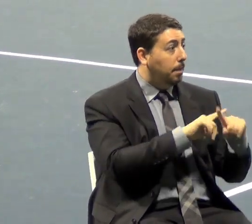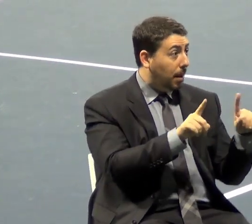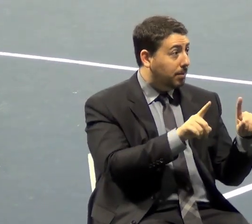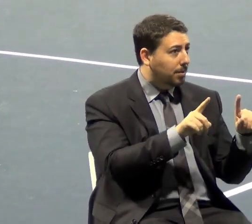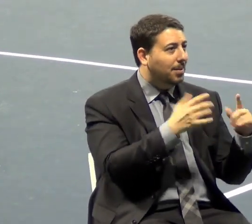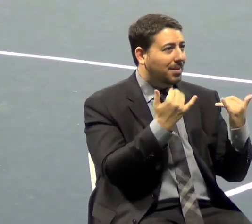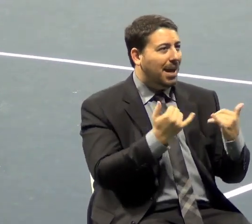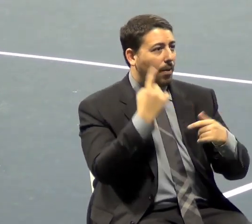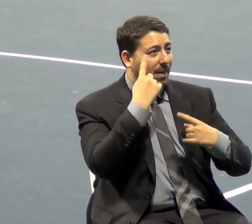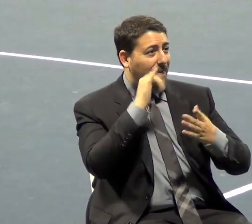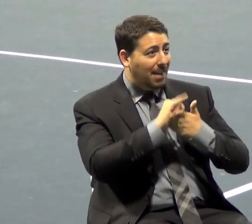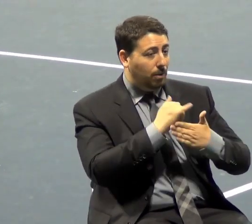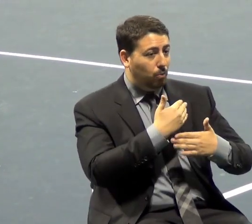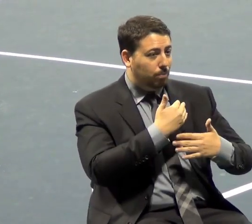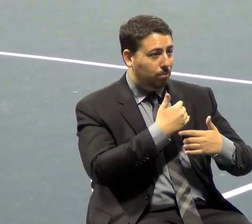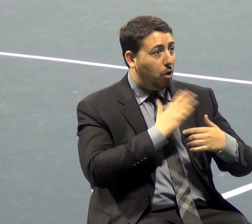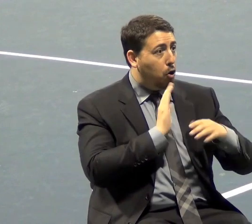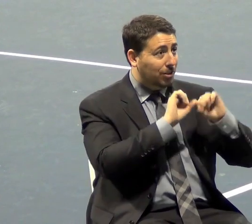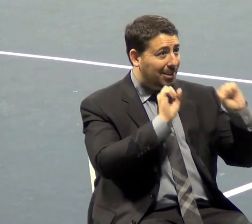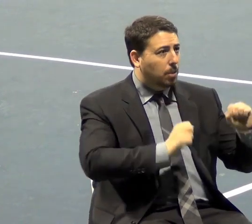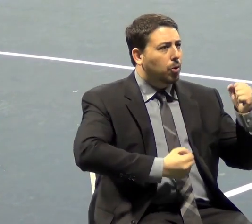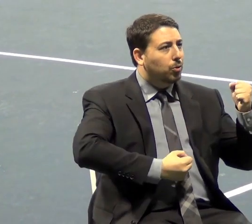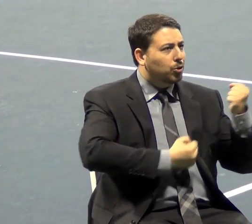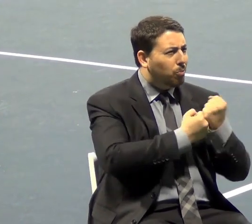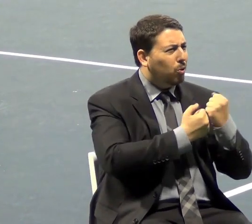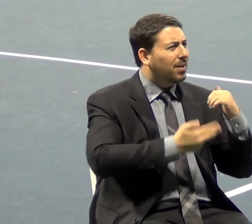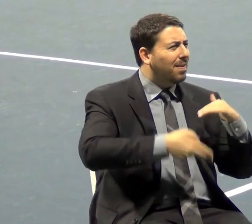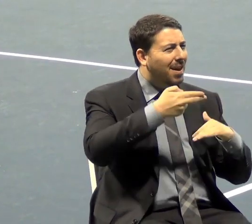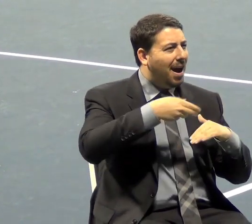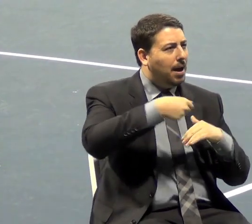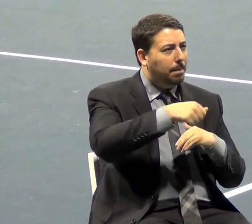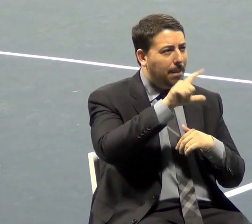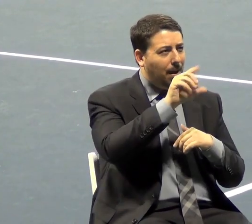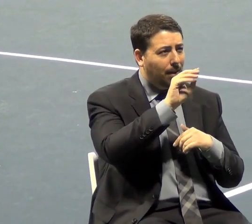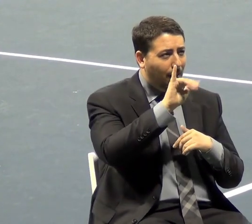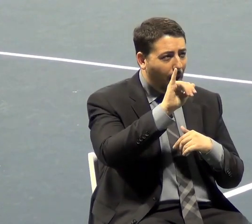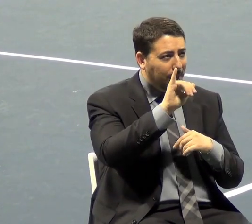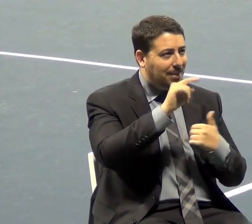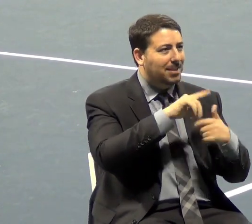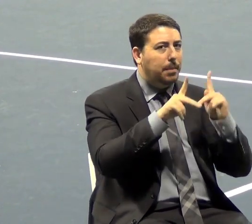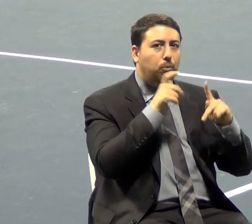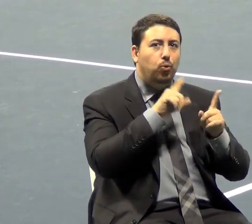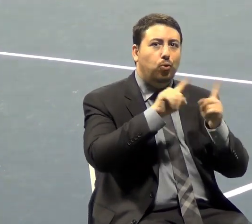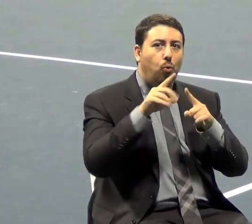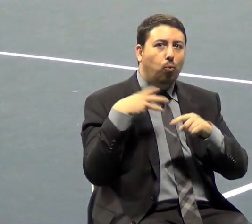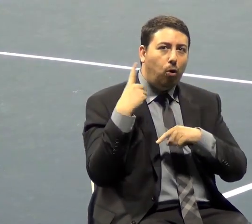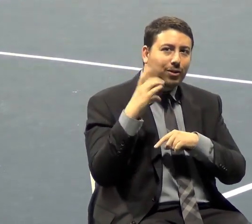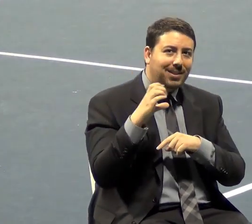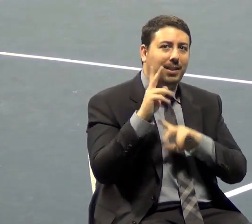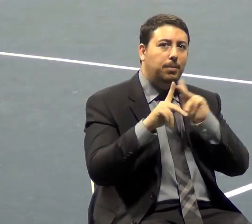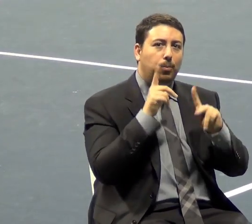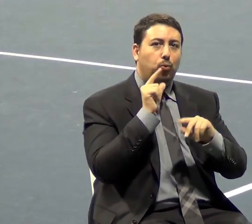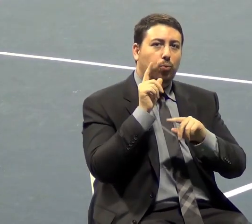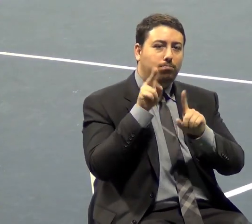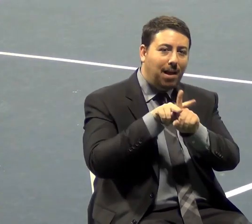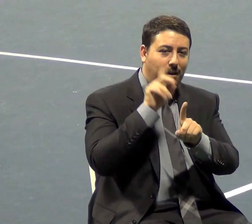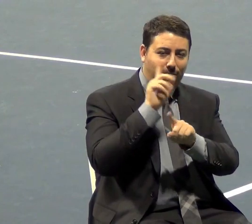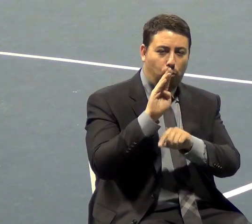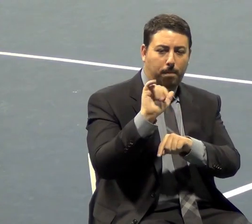rewards the high-paid lobbyists, that people go to Washington and get the bailouts and the privileges. And then they had this housing